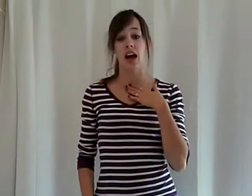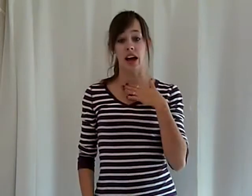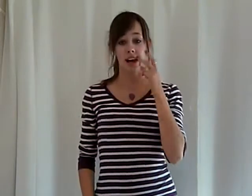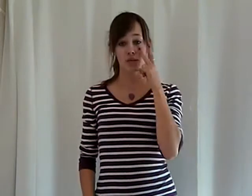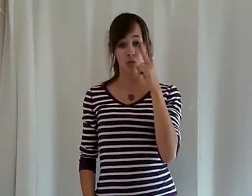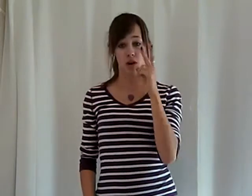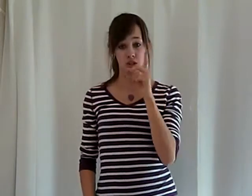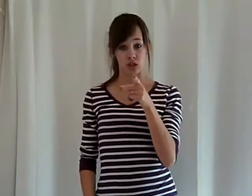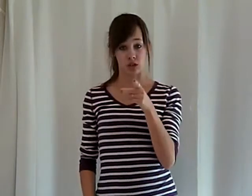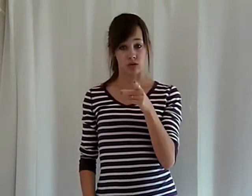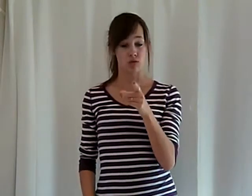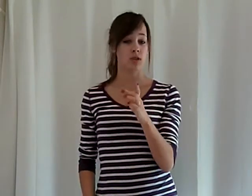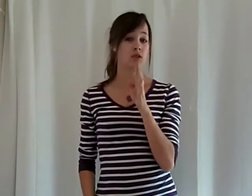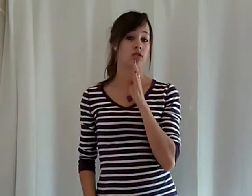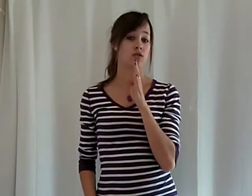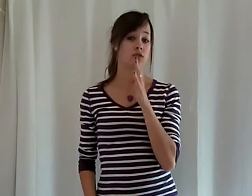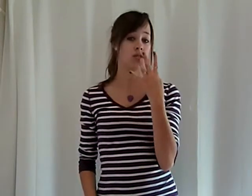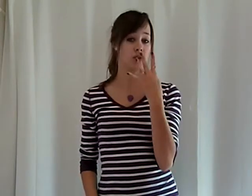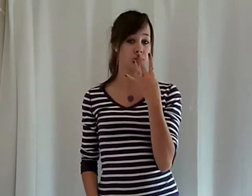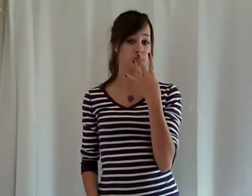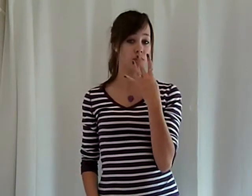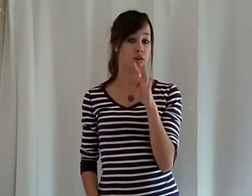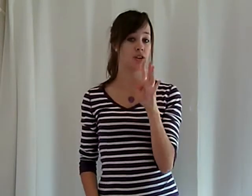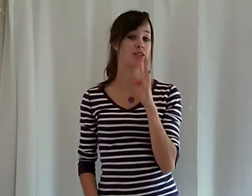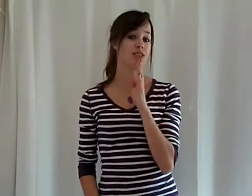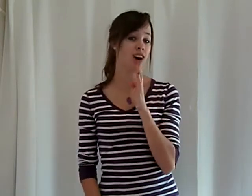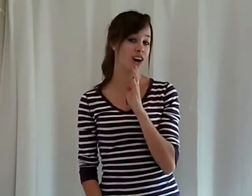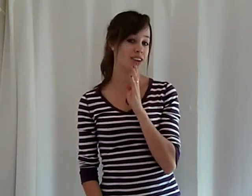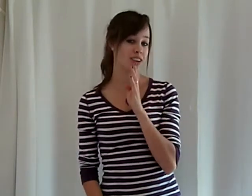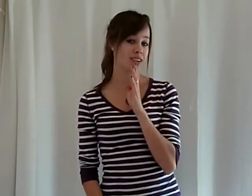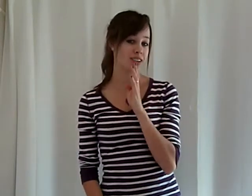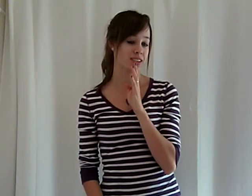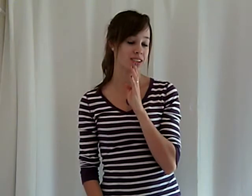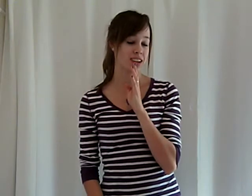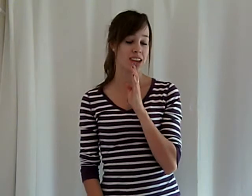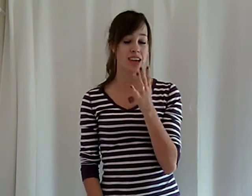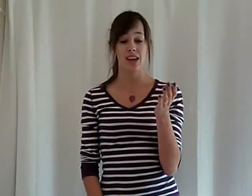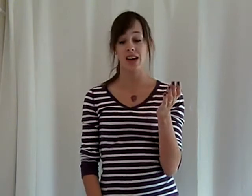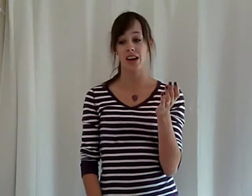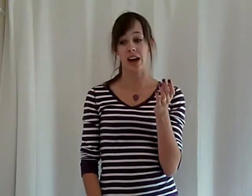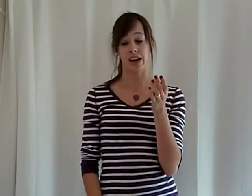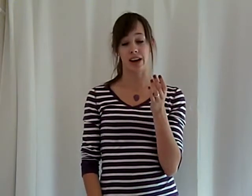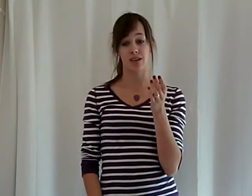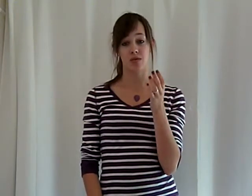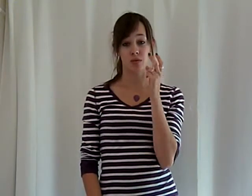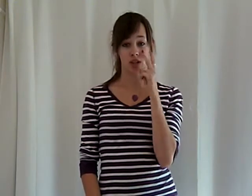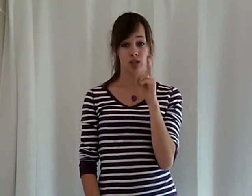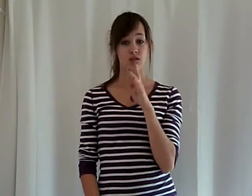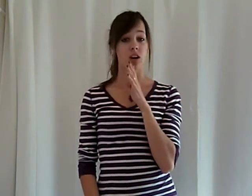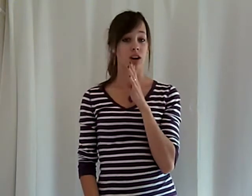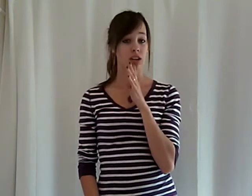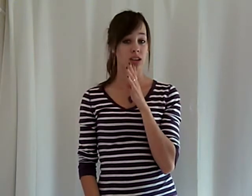I watch you, number four, talk. I watch you talk.